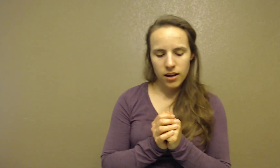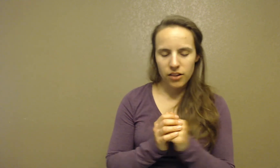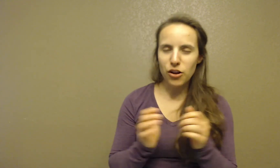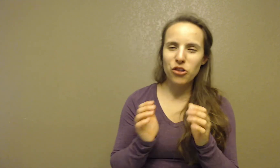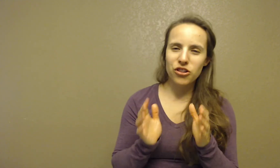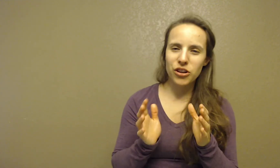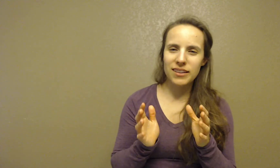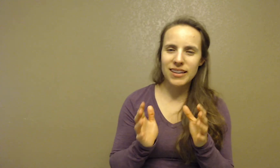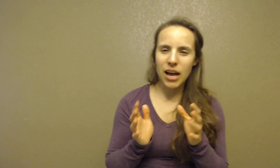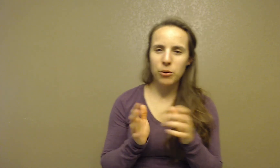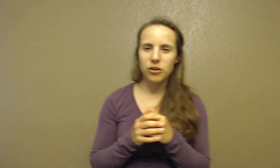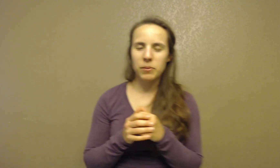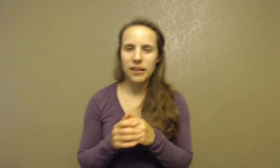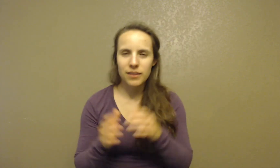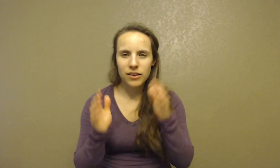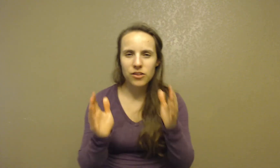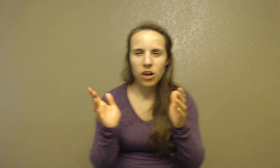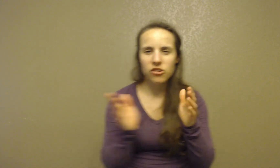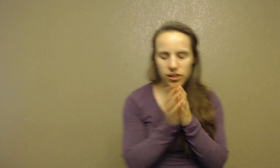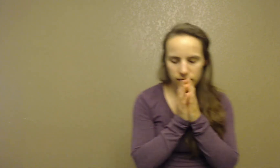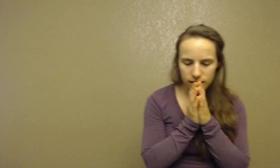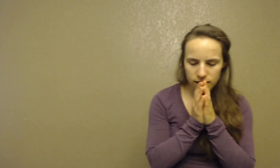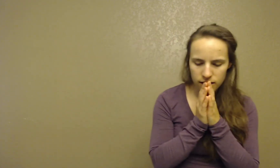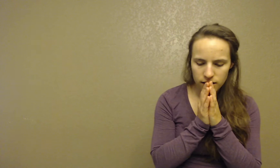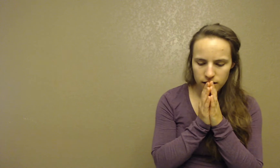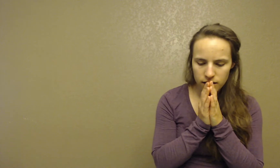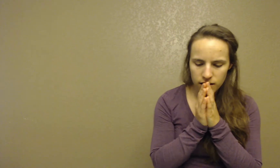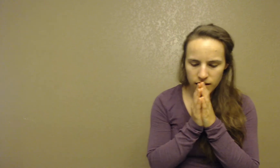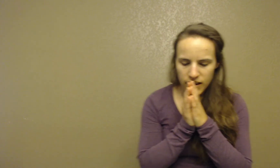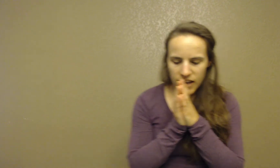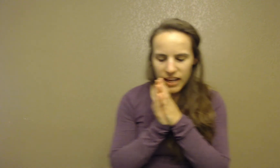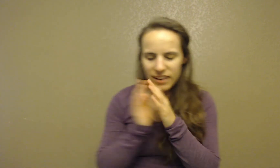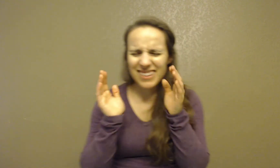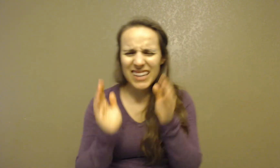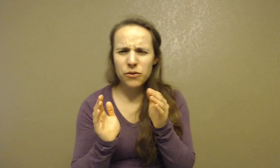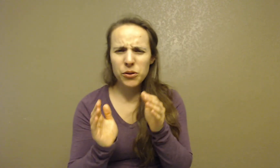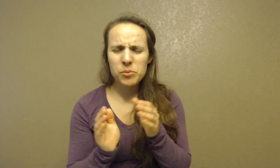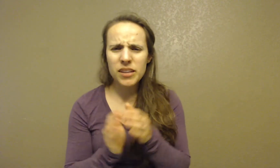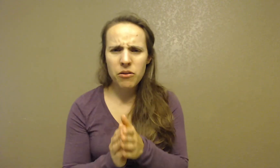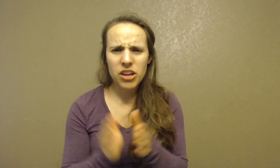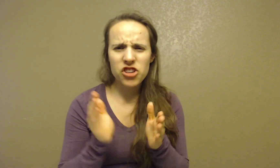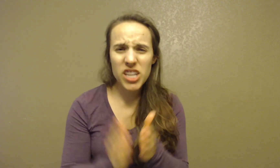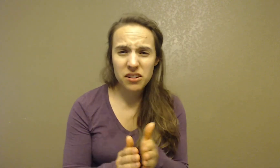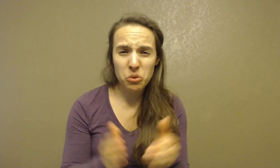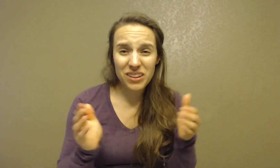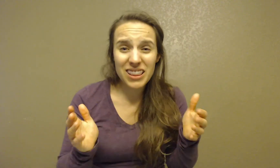Saul just couldn't deny what took place. He saw Jesus. He had seen for himself that Jesus was